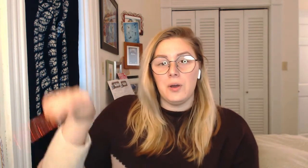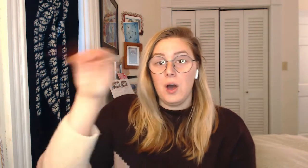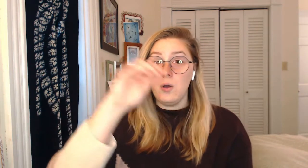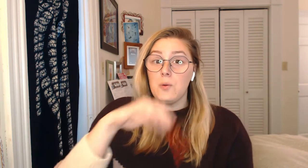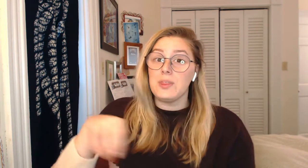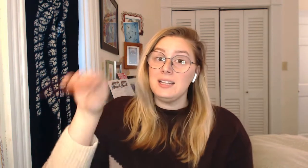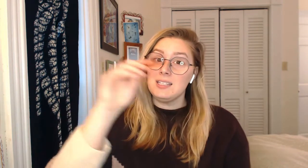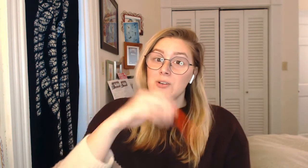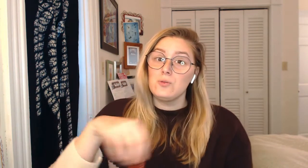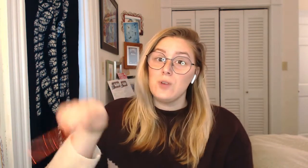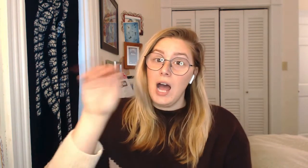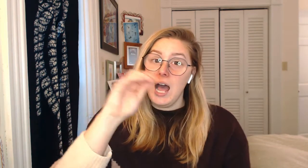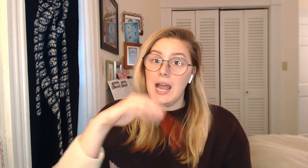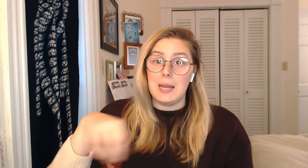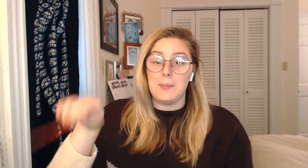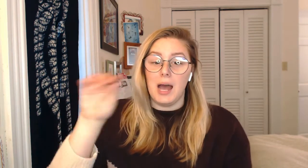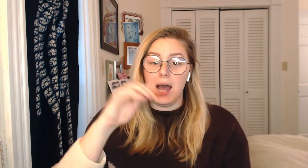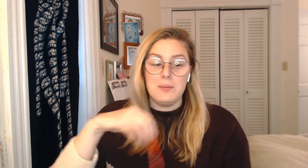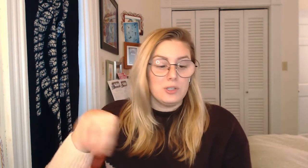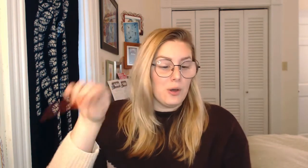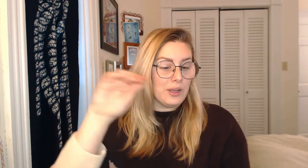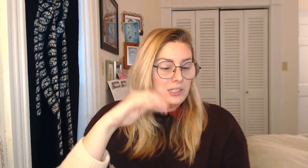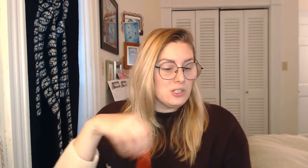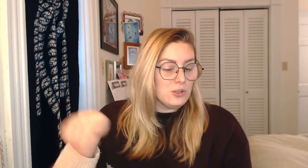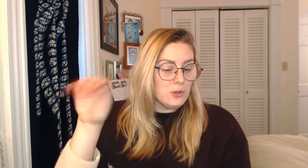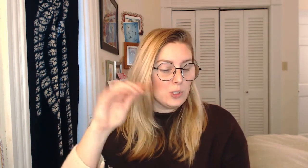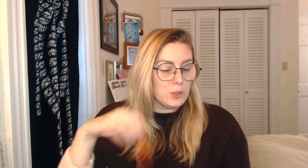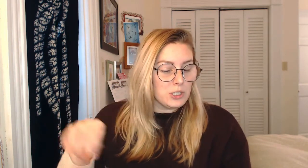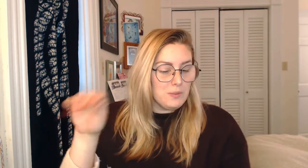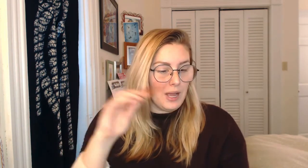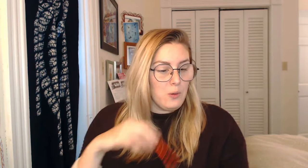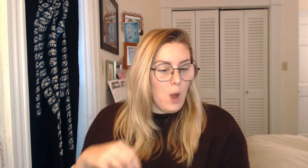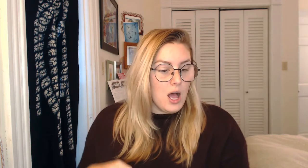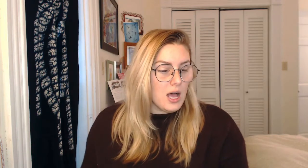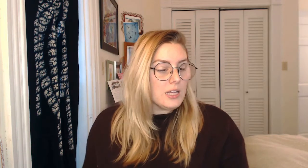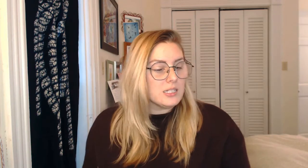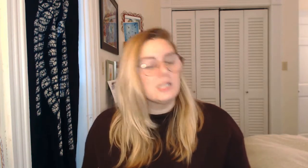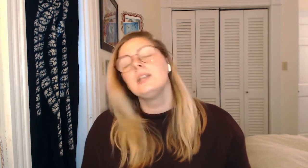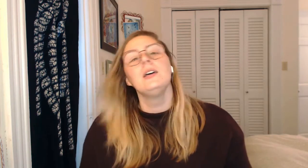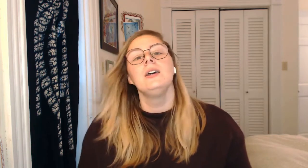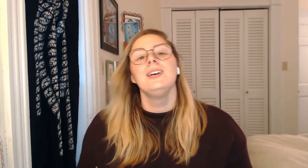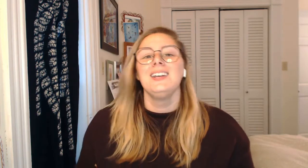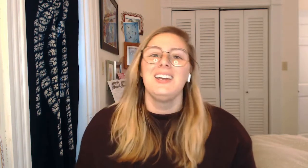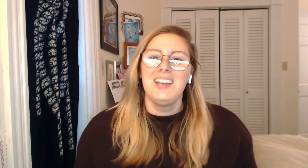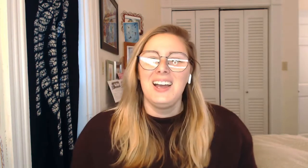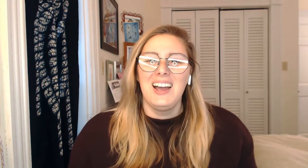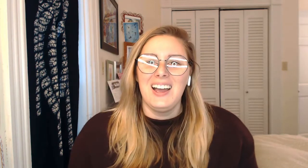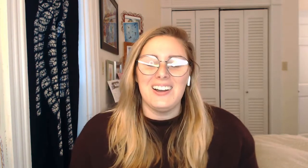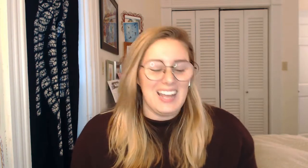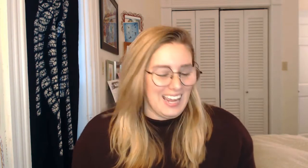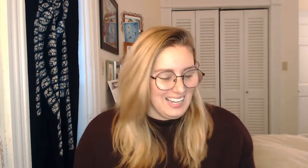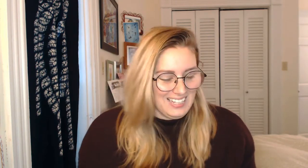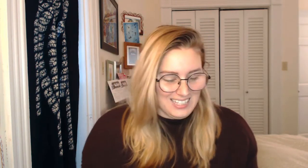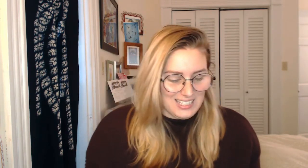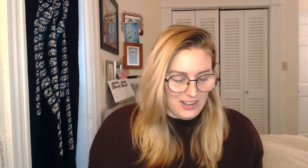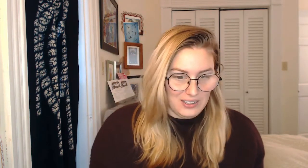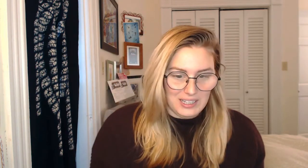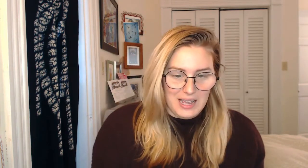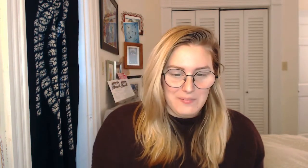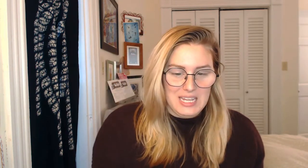oh, that's a rhyme. I'm going to twirl my wand. Okay. So, let me